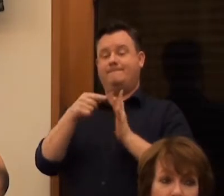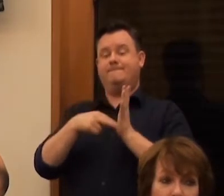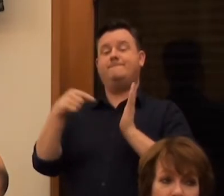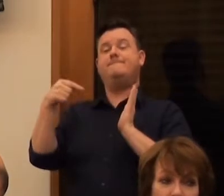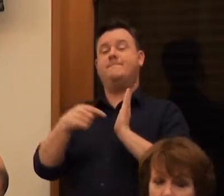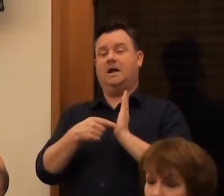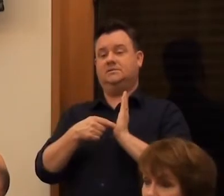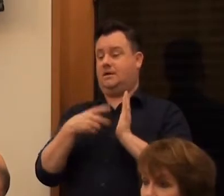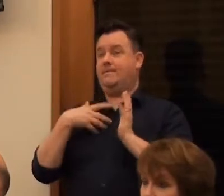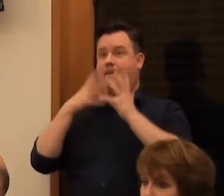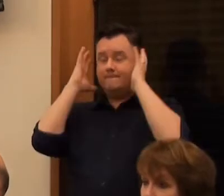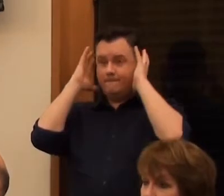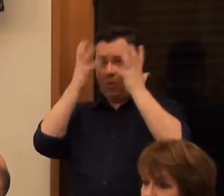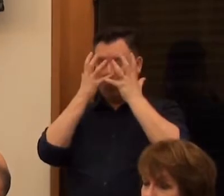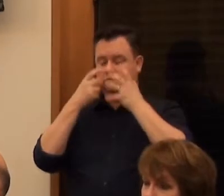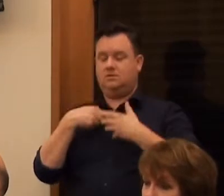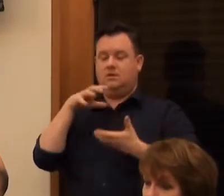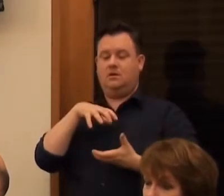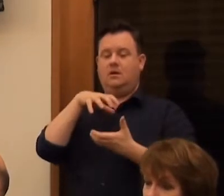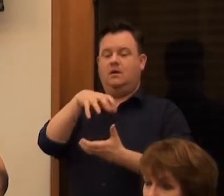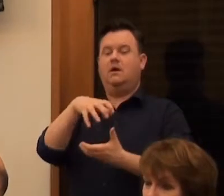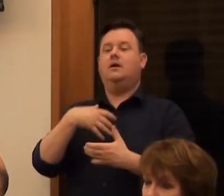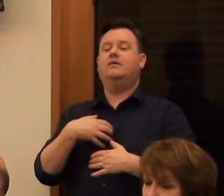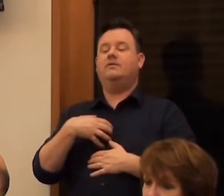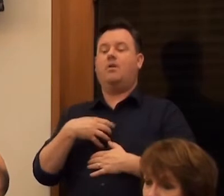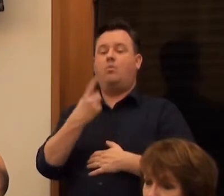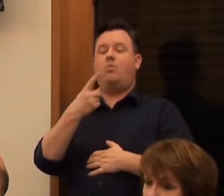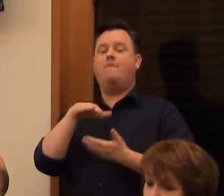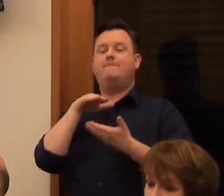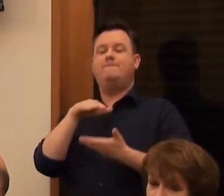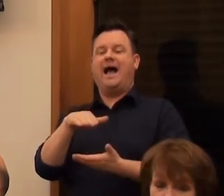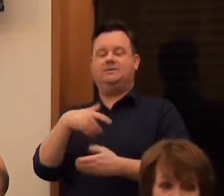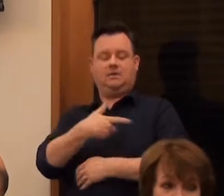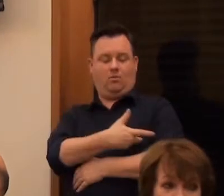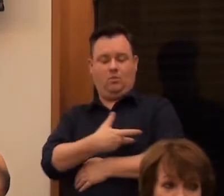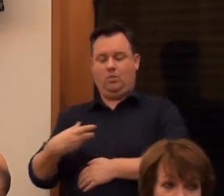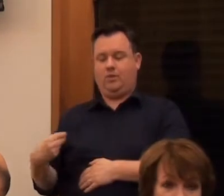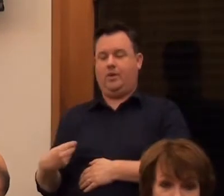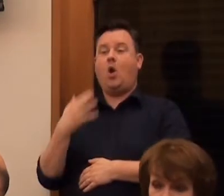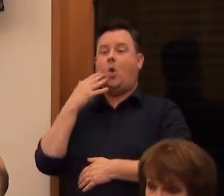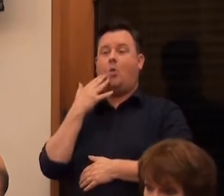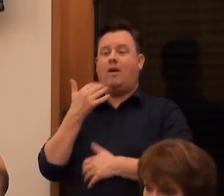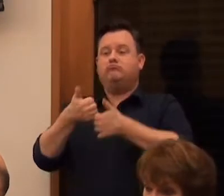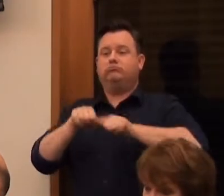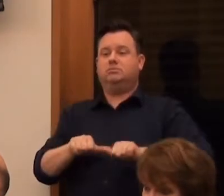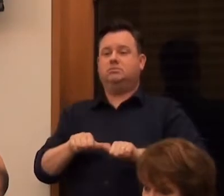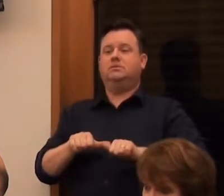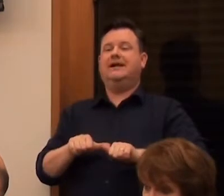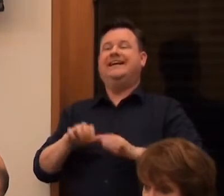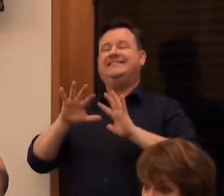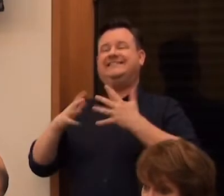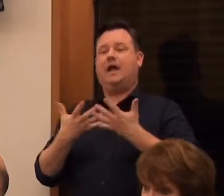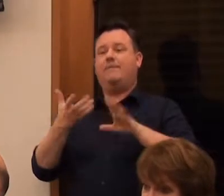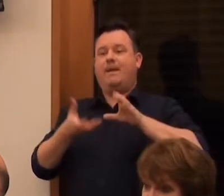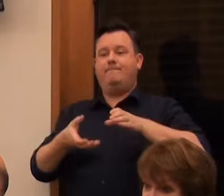just over a year. Every six weeks, I'd take a pint of blood out. And then when I had ten pints, I poured them into the